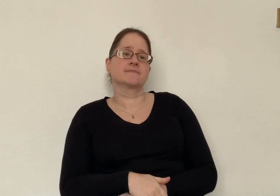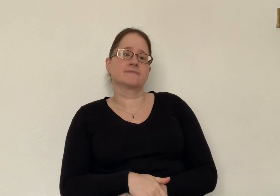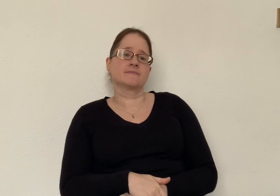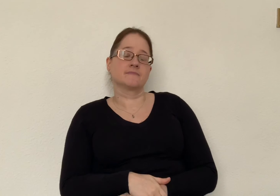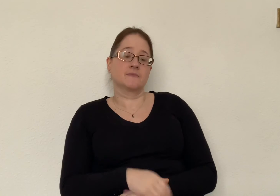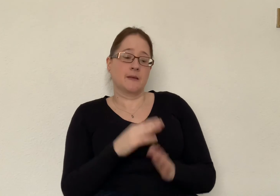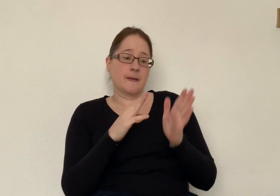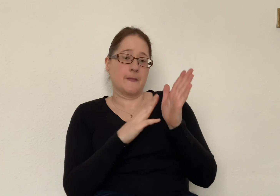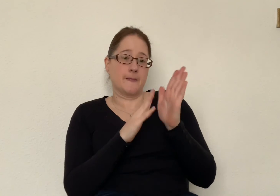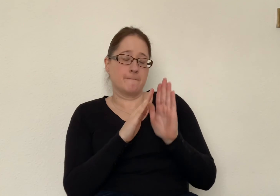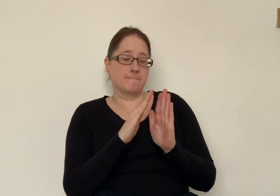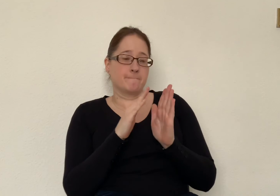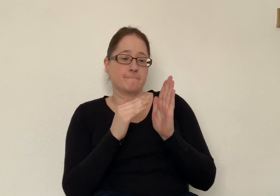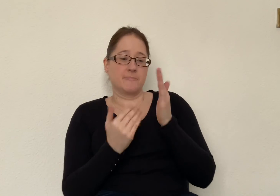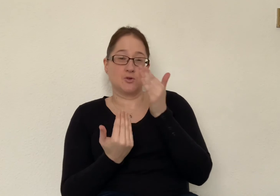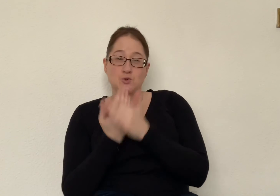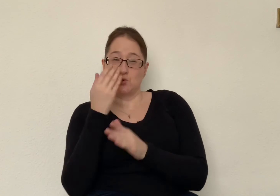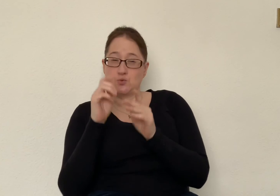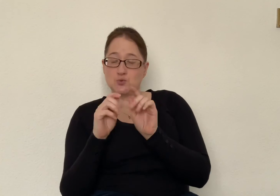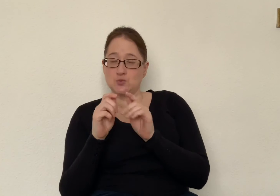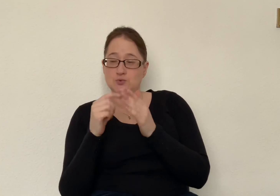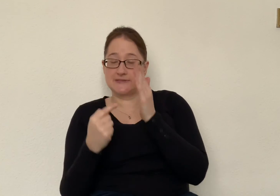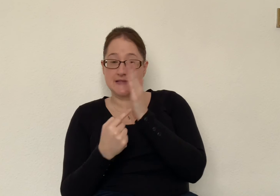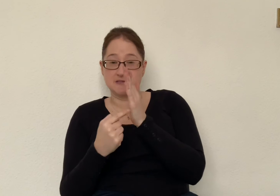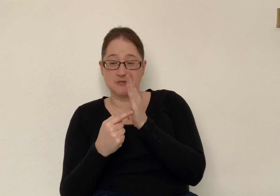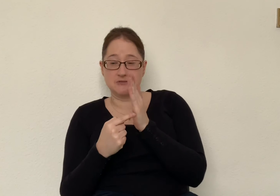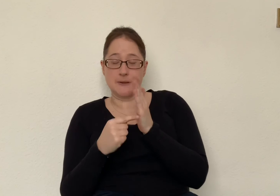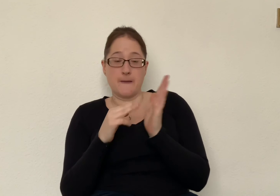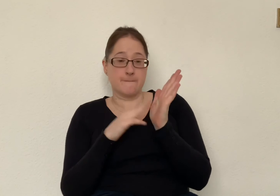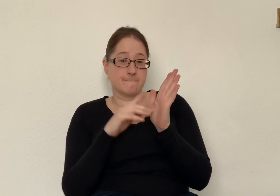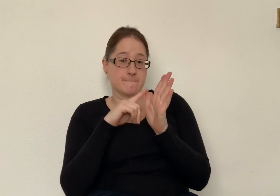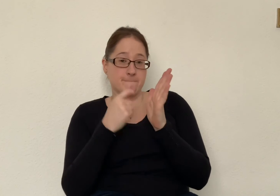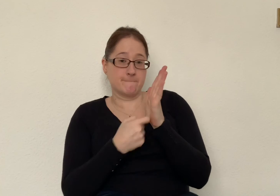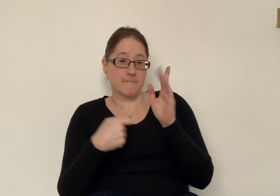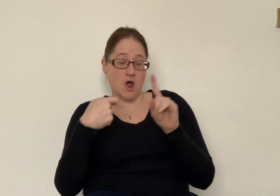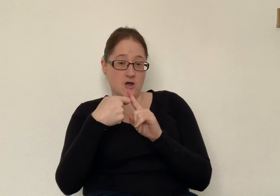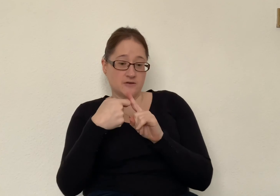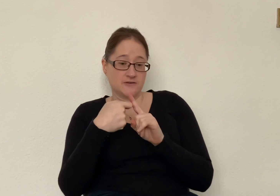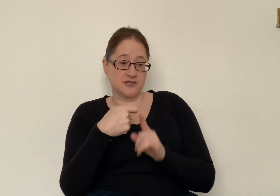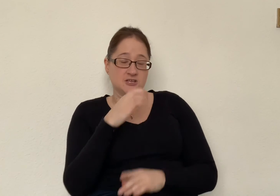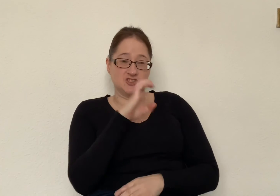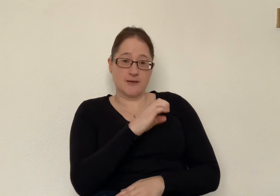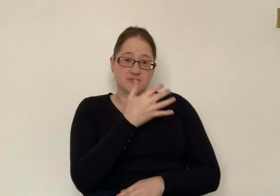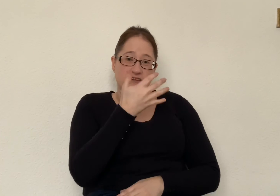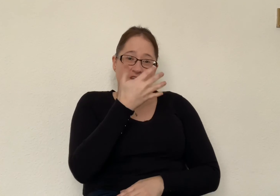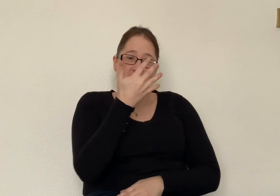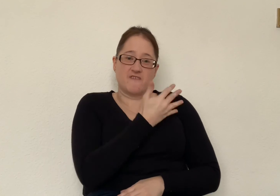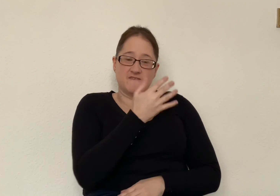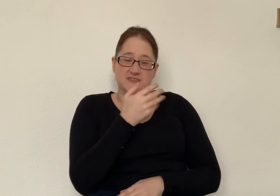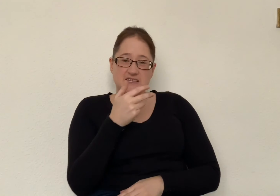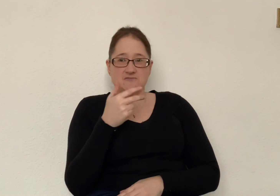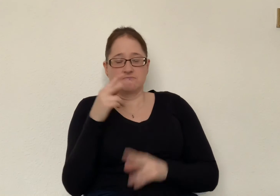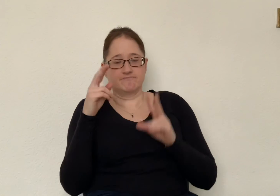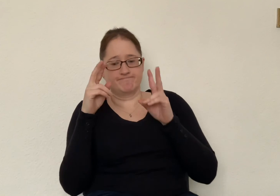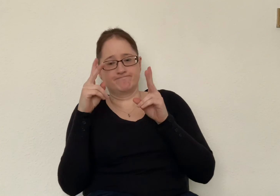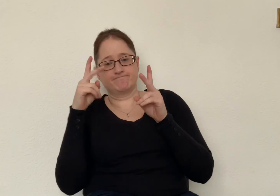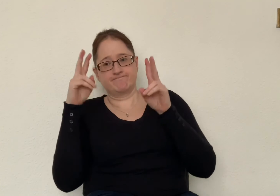Mark chapter 15 verse 17 to 18 it says the soldiers